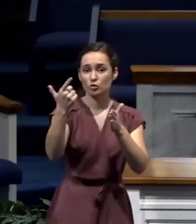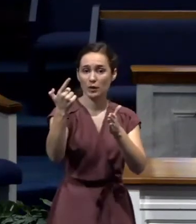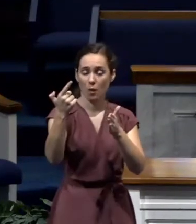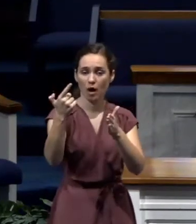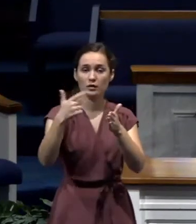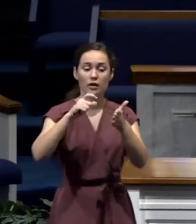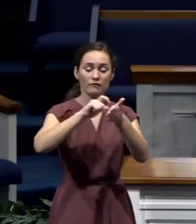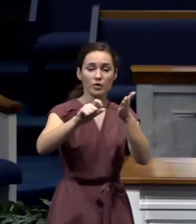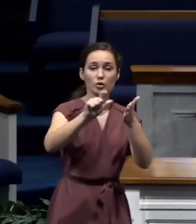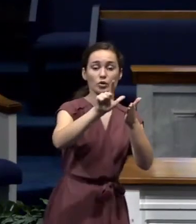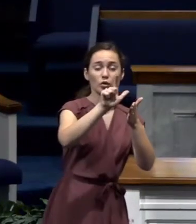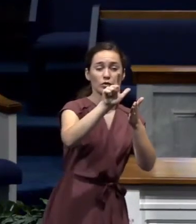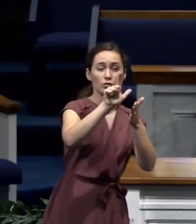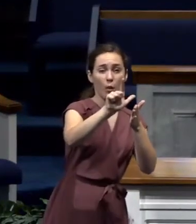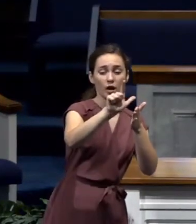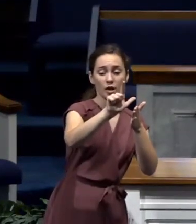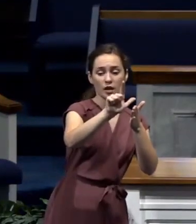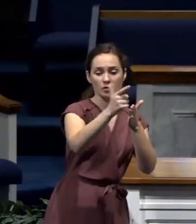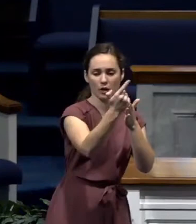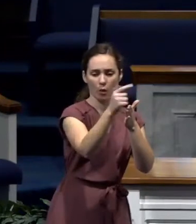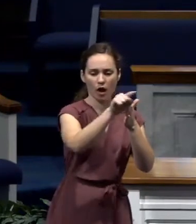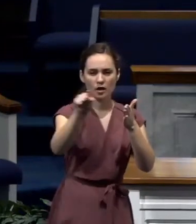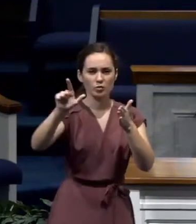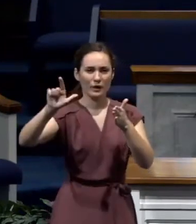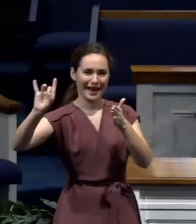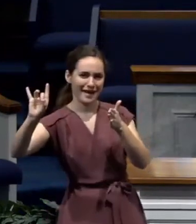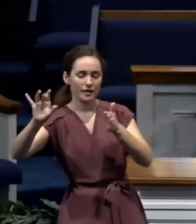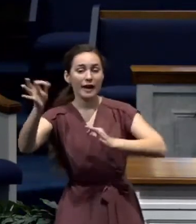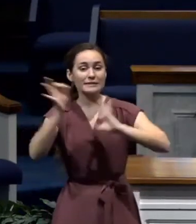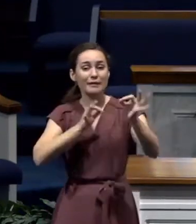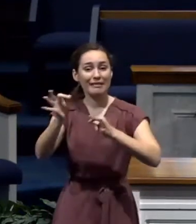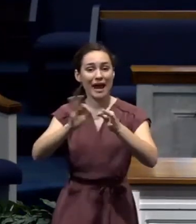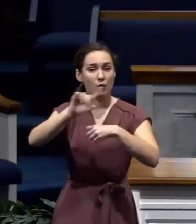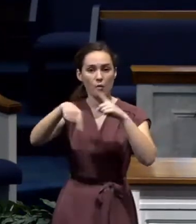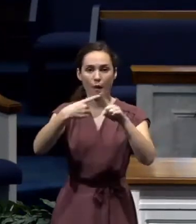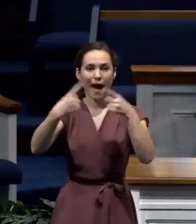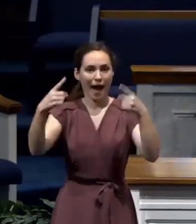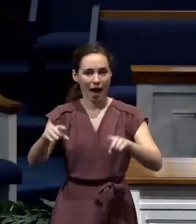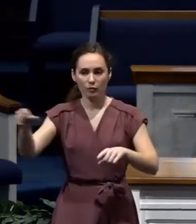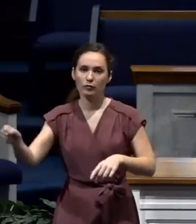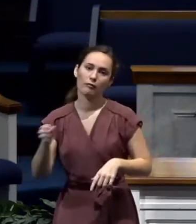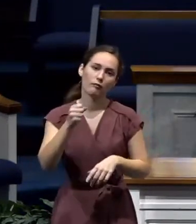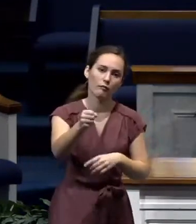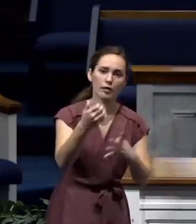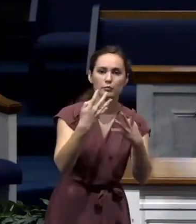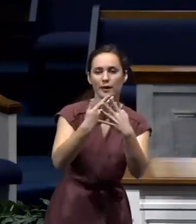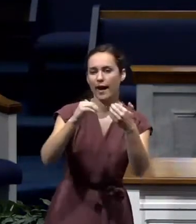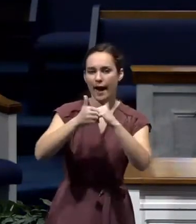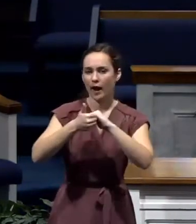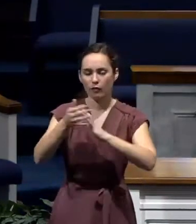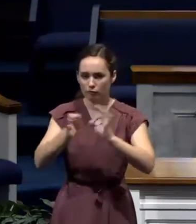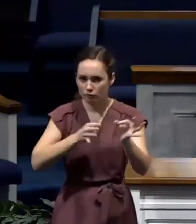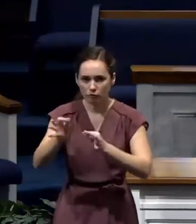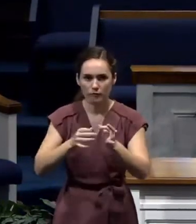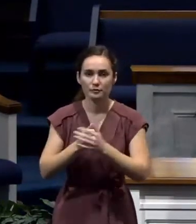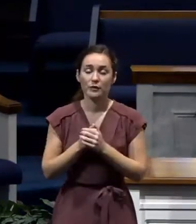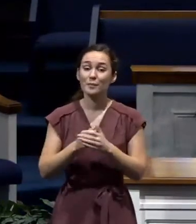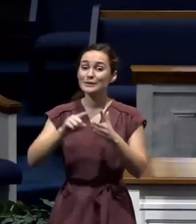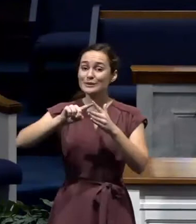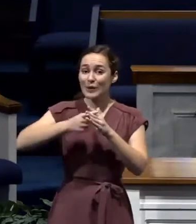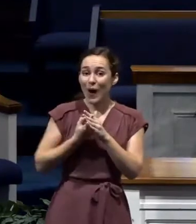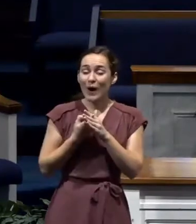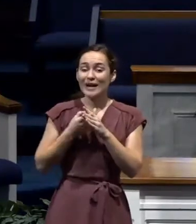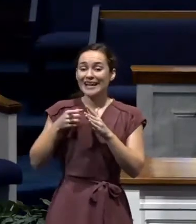And it gives the account, those narratives give the account of how Paul ended up in prison. It began after his third